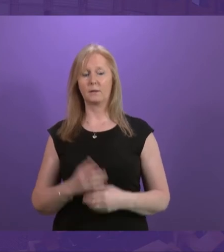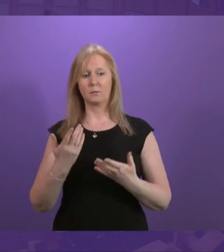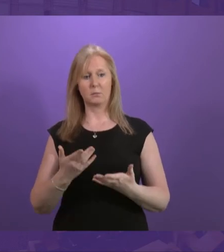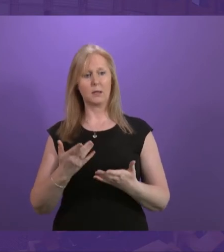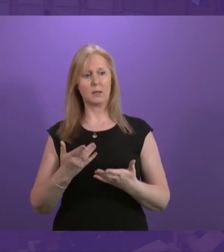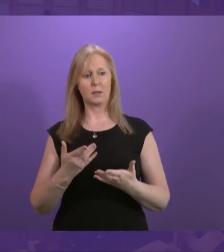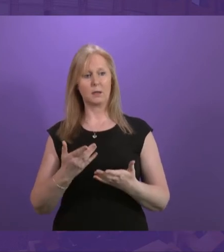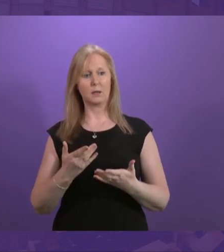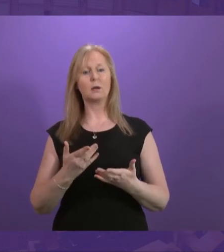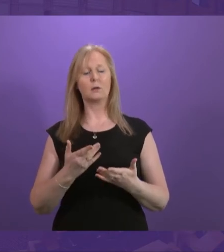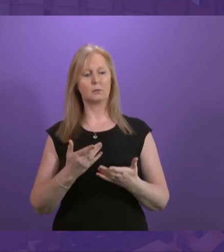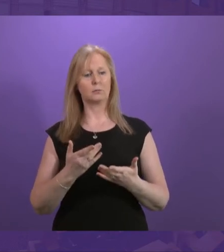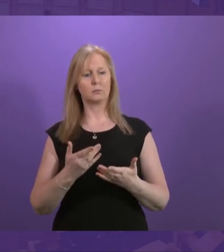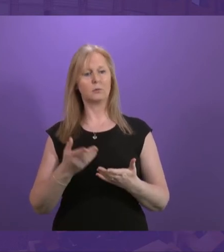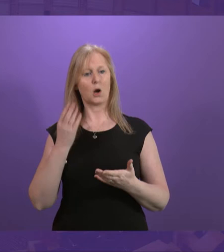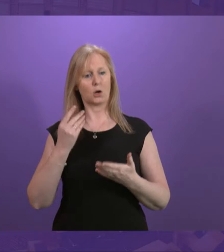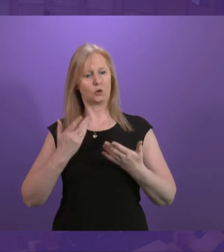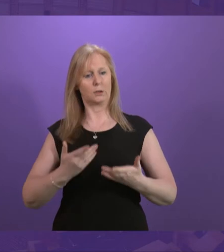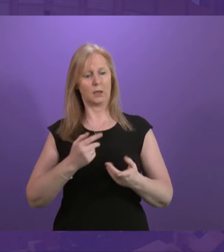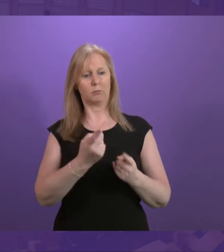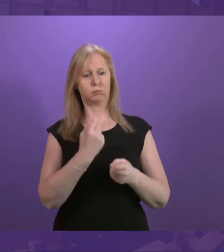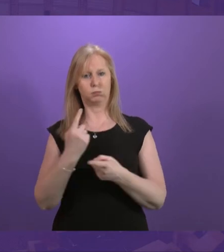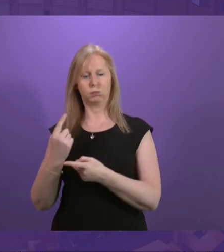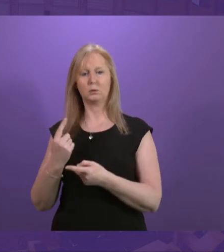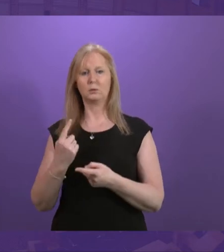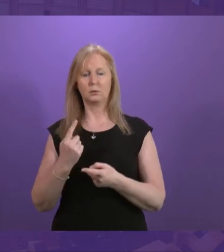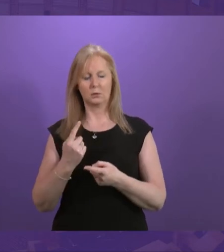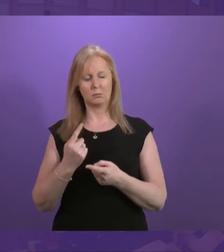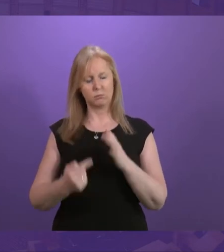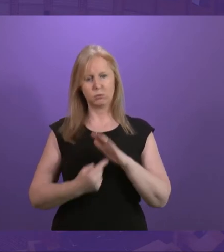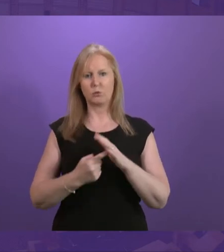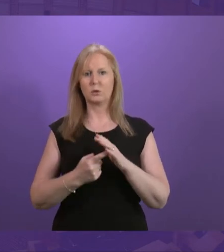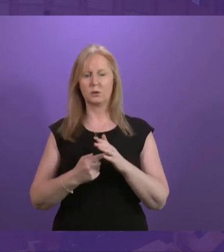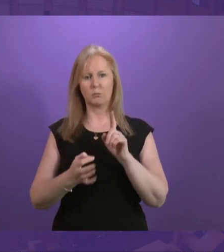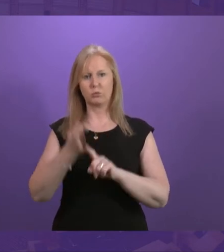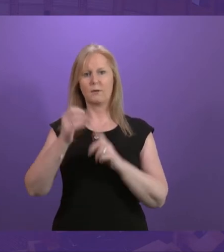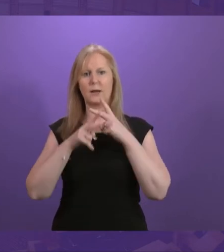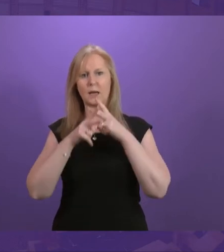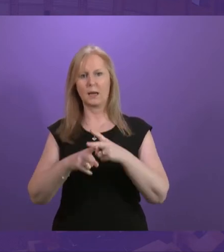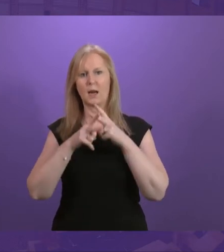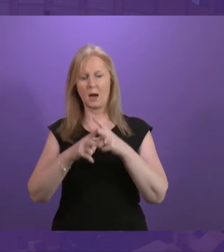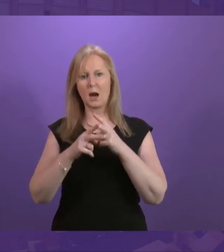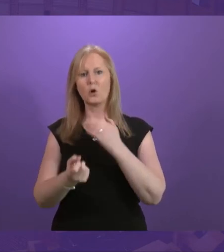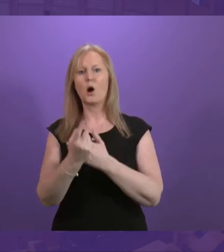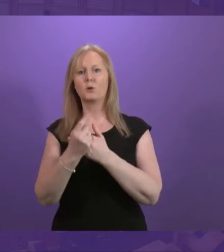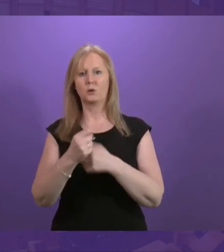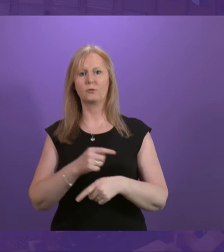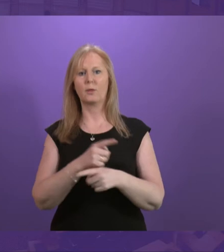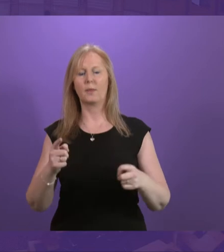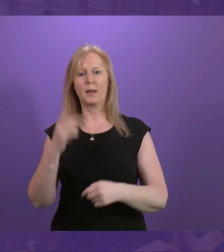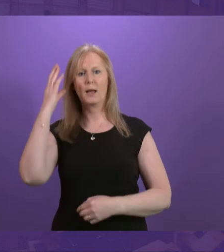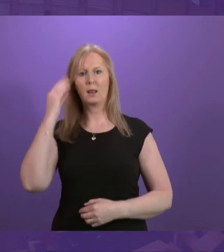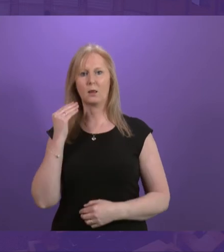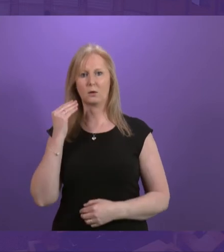across the Chamber, there is support to improve the care and opportunities for people with hearing loss. This year,